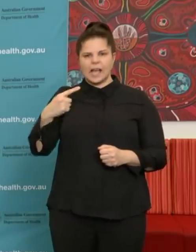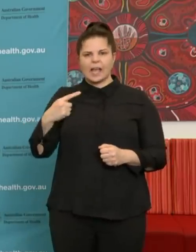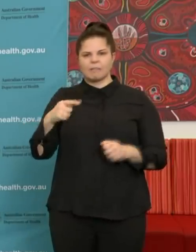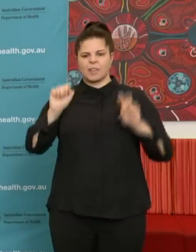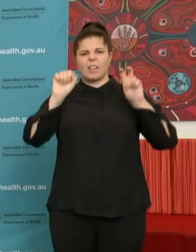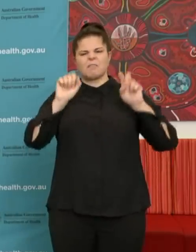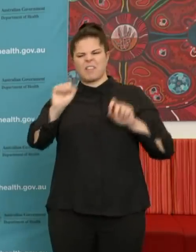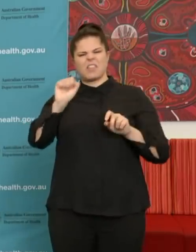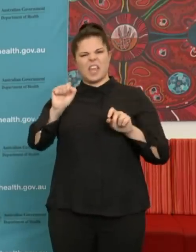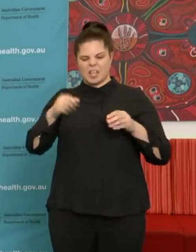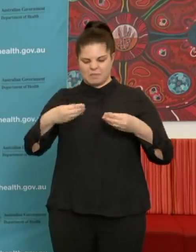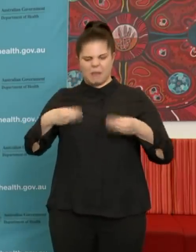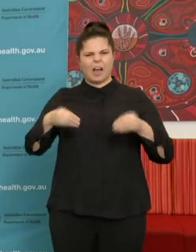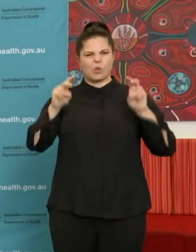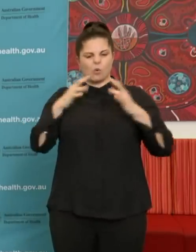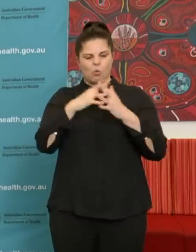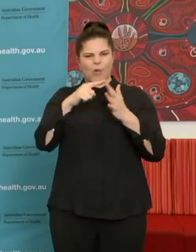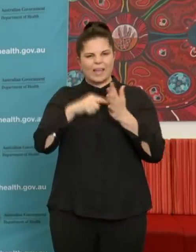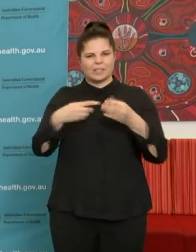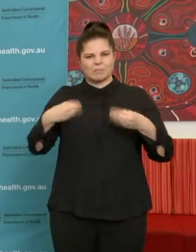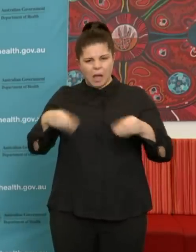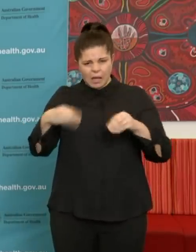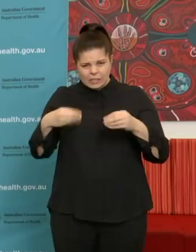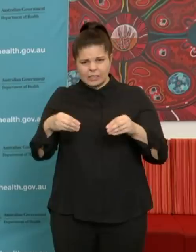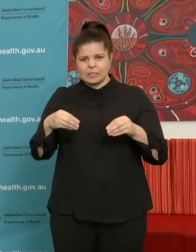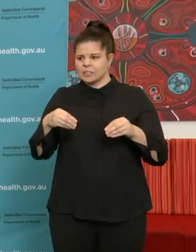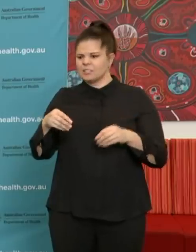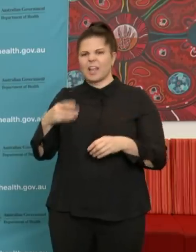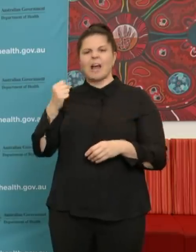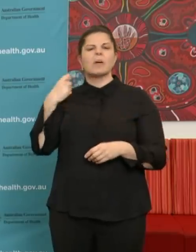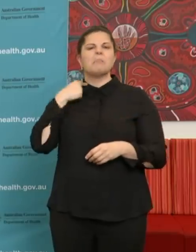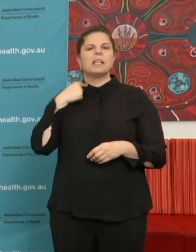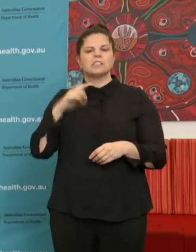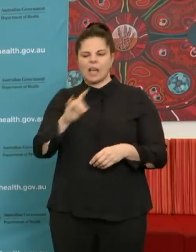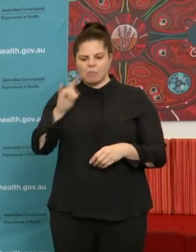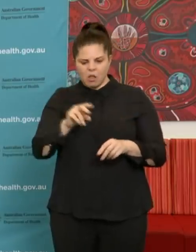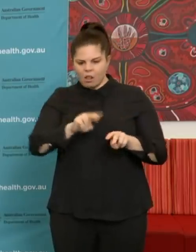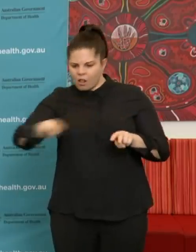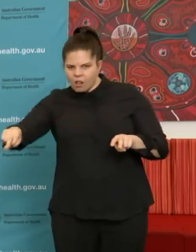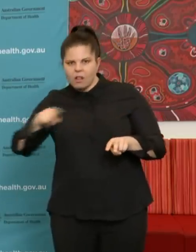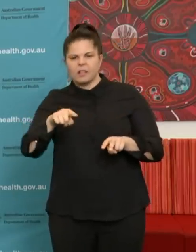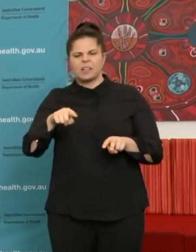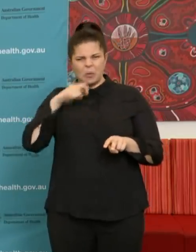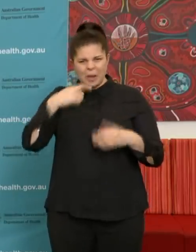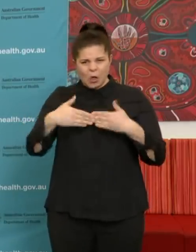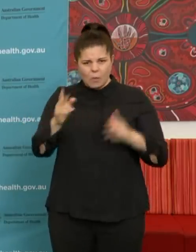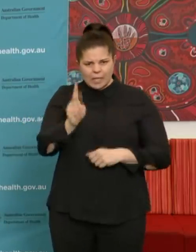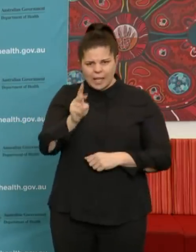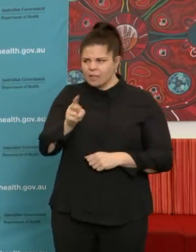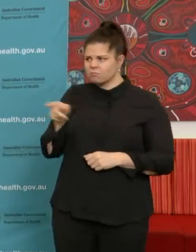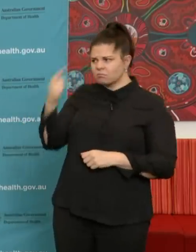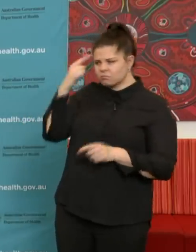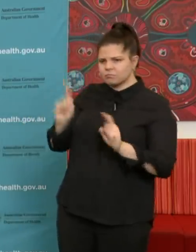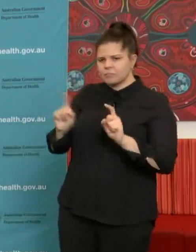further outbreaks? So wet markets are common in China and many other parts of Asia, including Southeast